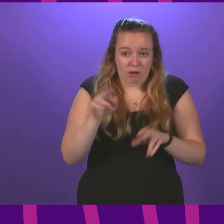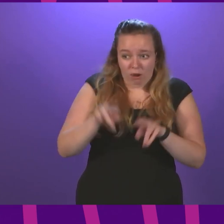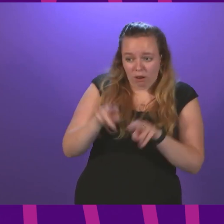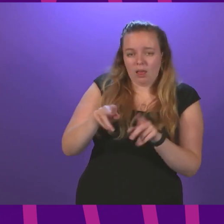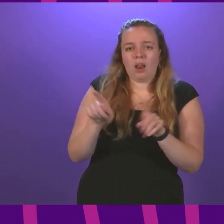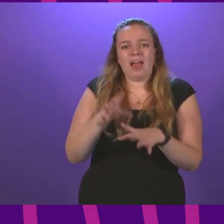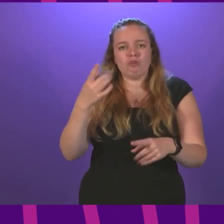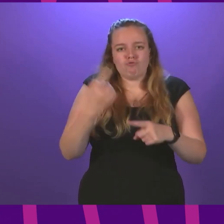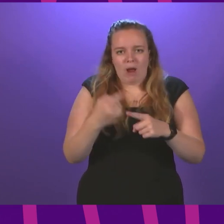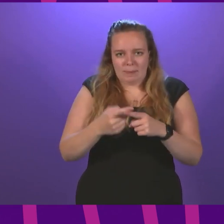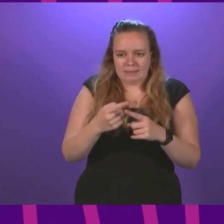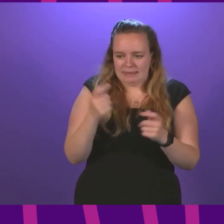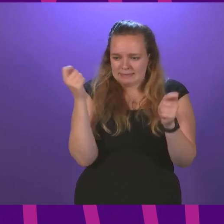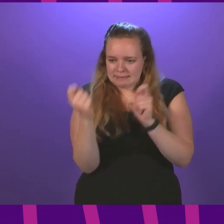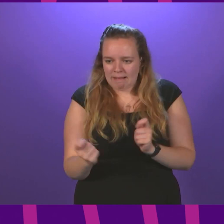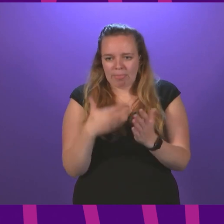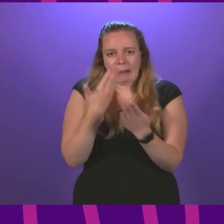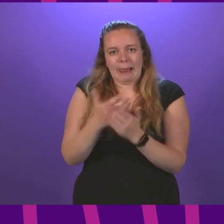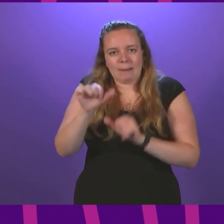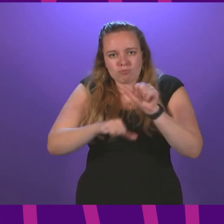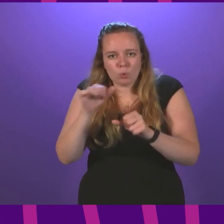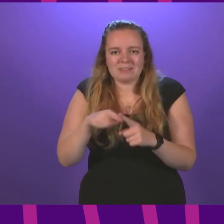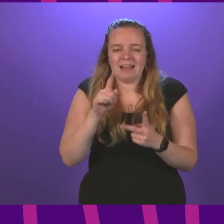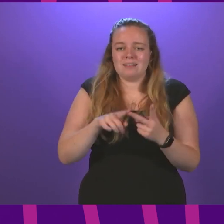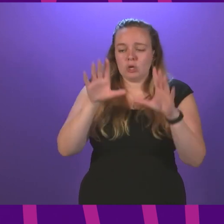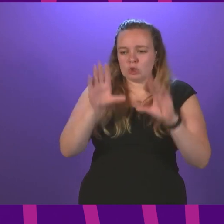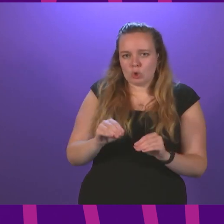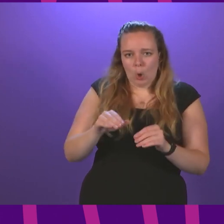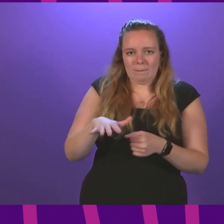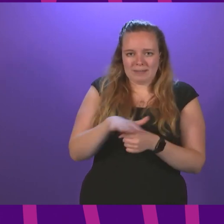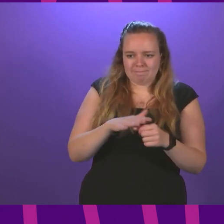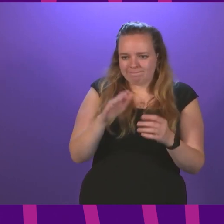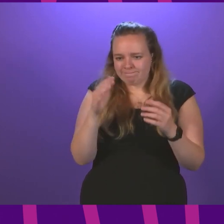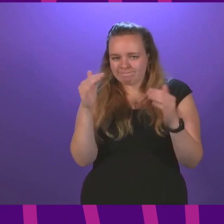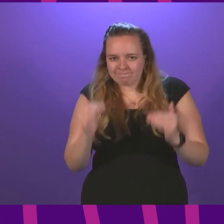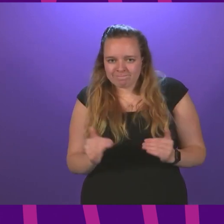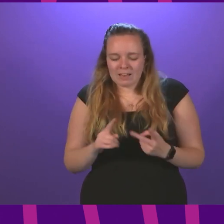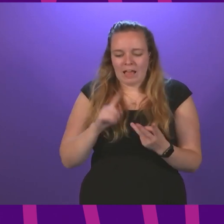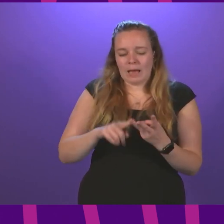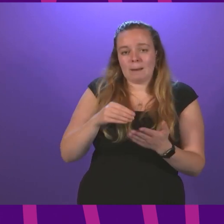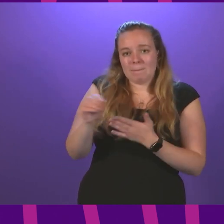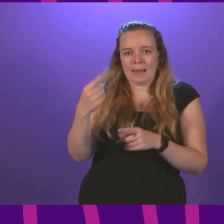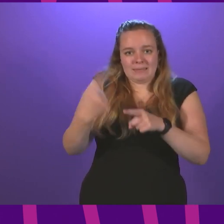as rapidly adapting the claim process, suspending conditionality and speeding up payments.